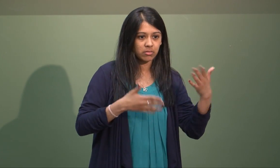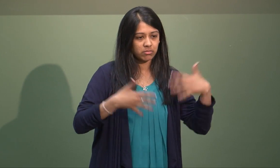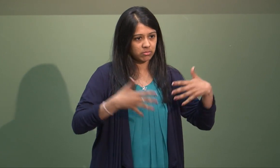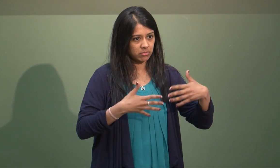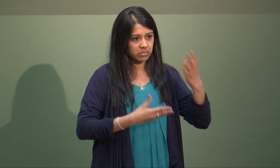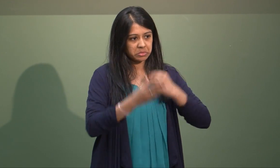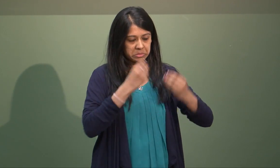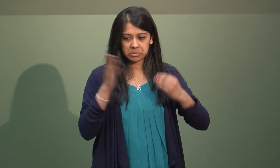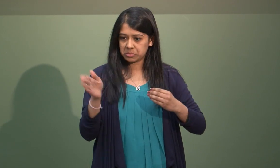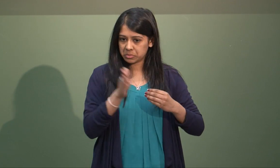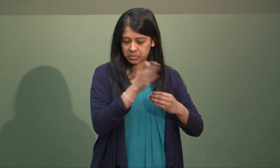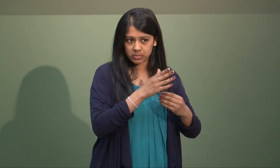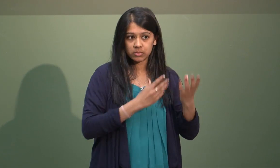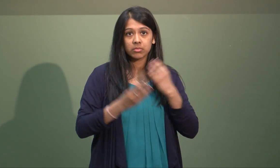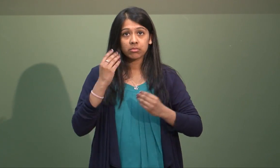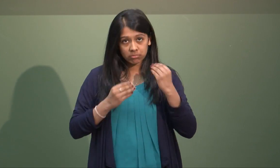did my BSL level three qualification as well.